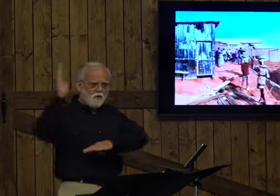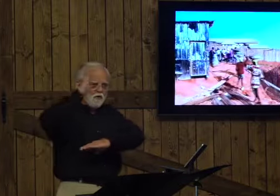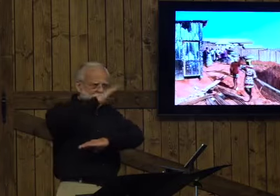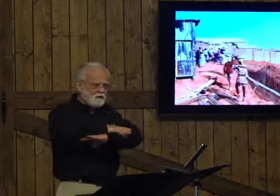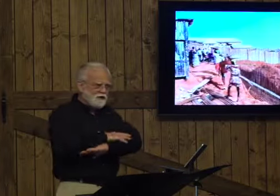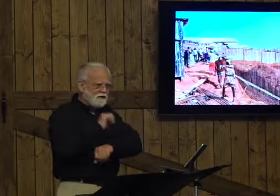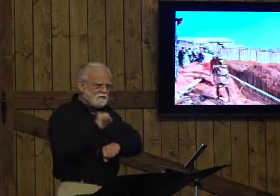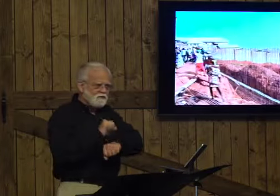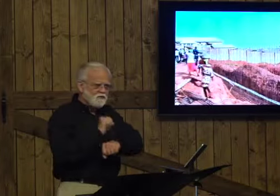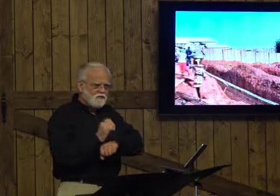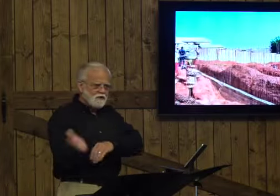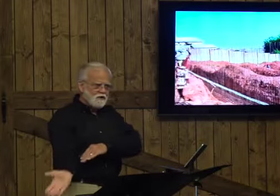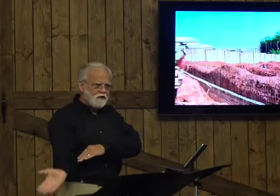They don't that all day.